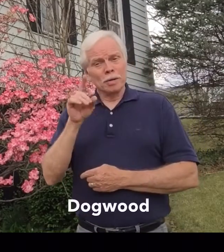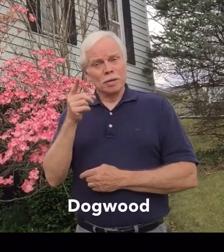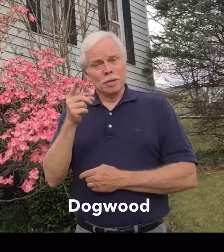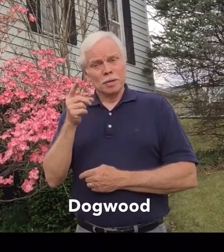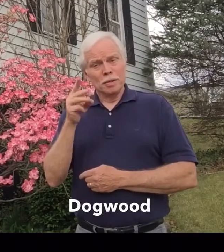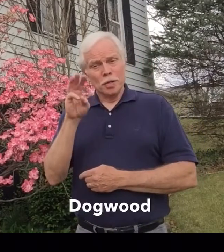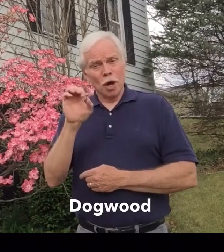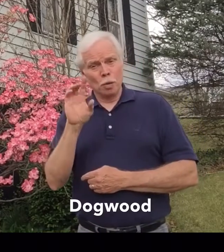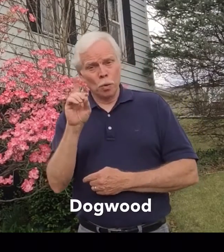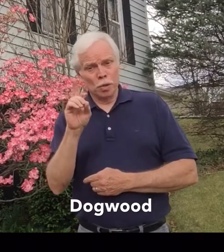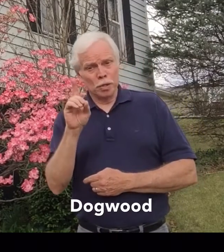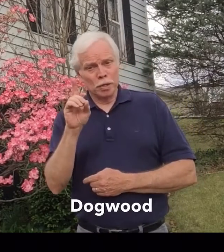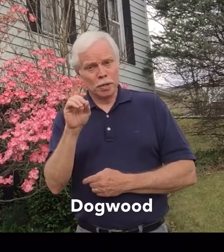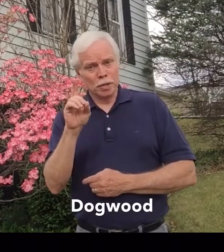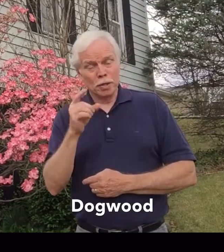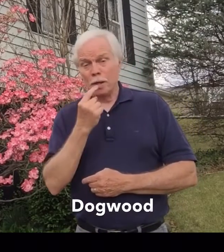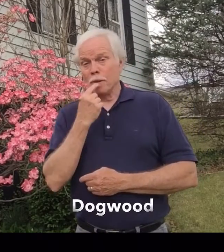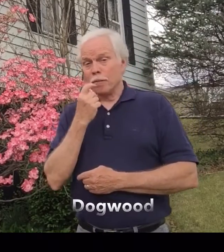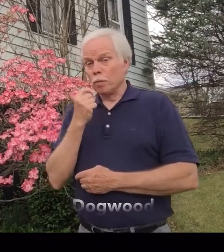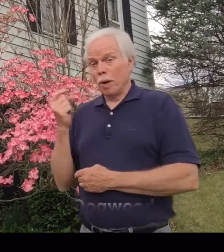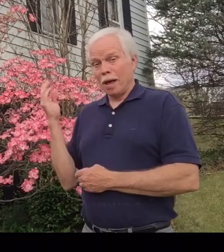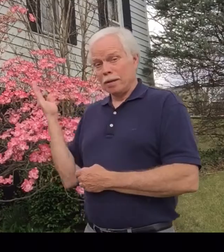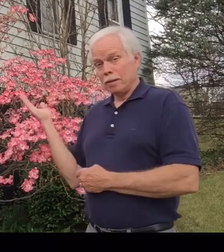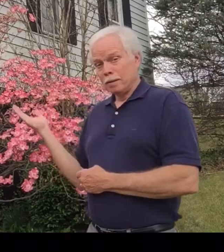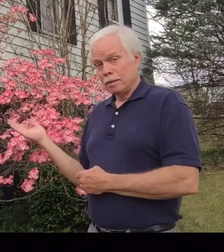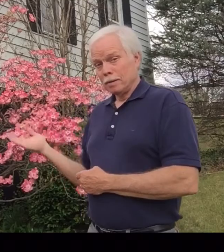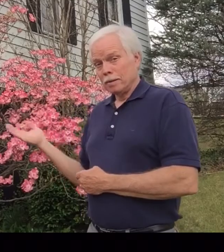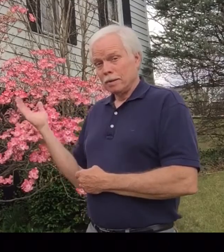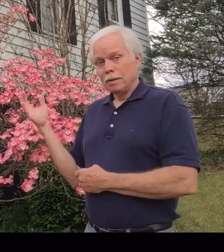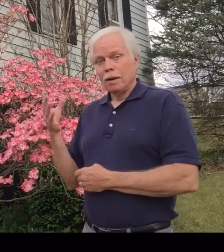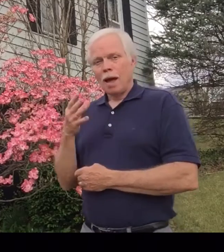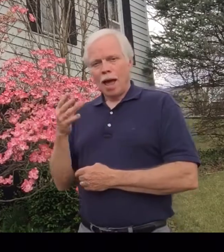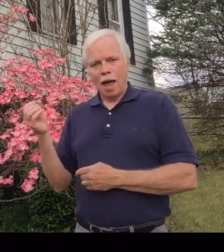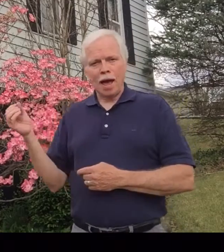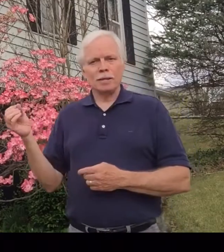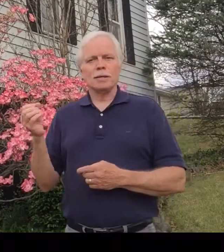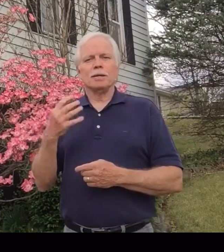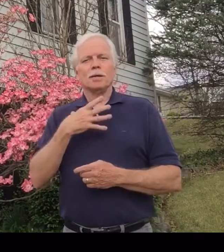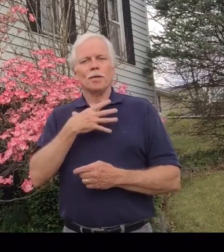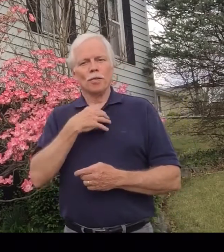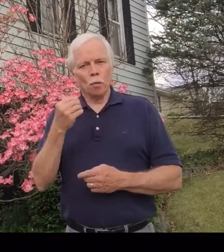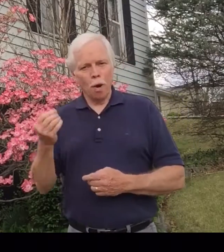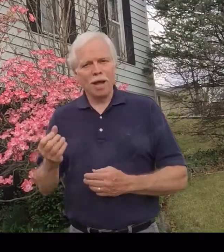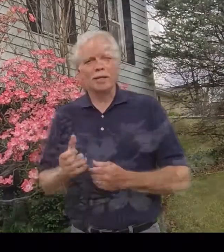dogwood, the red and the white.